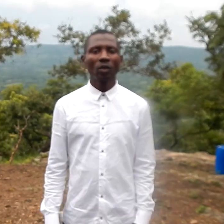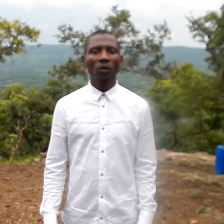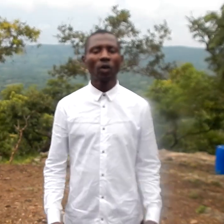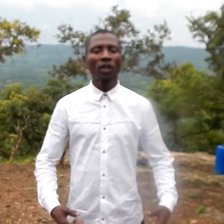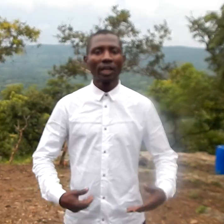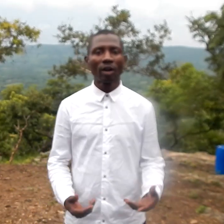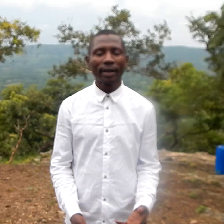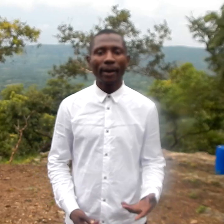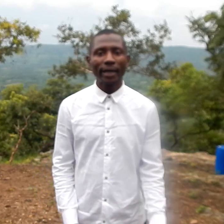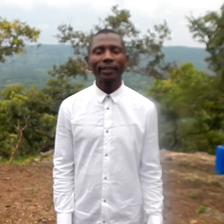so i